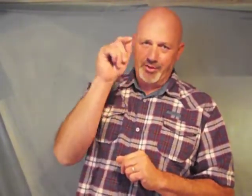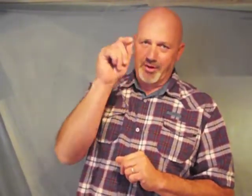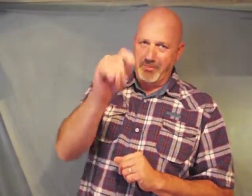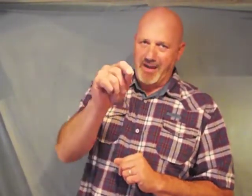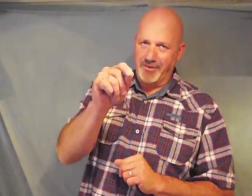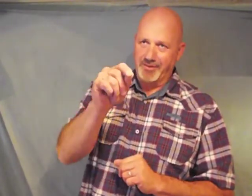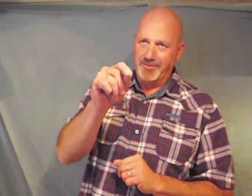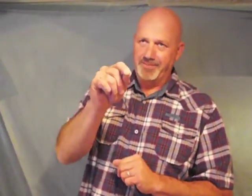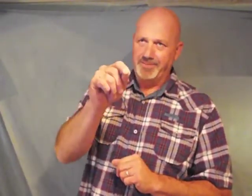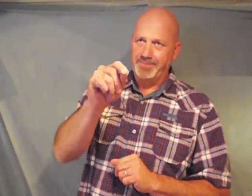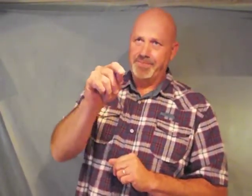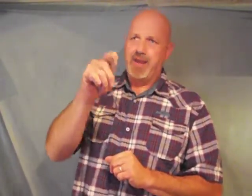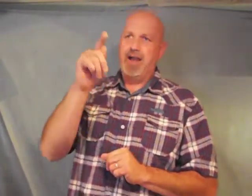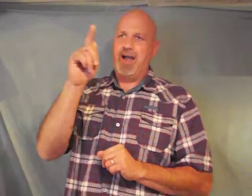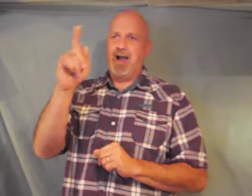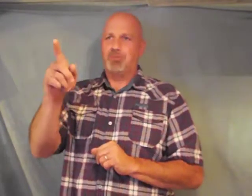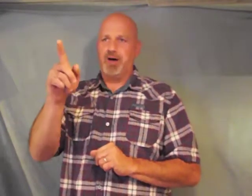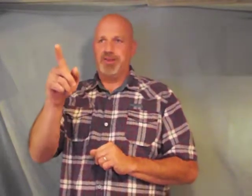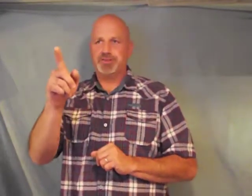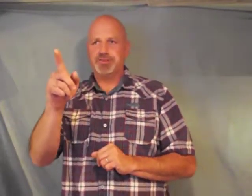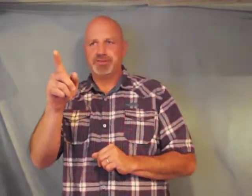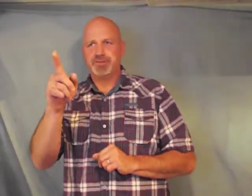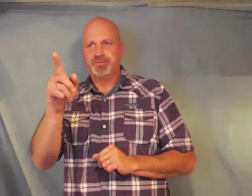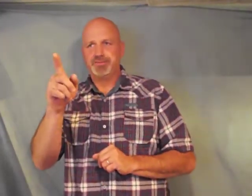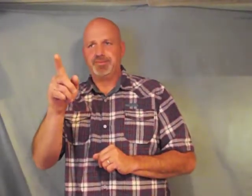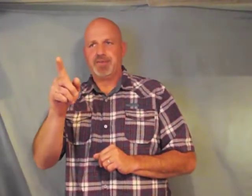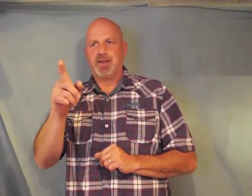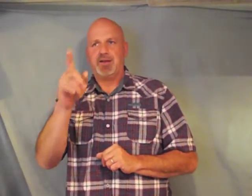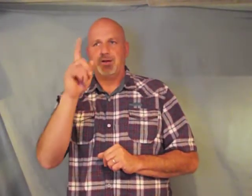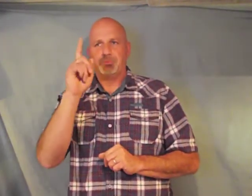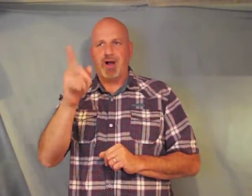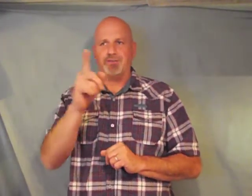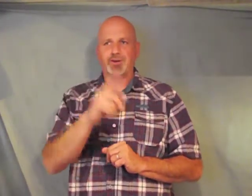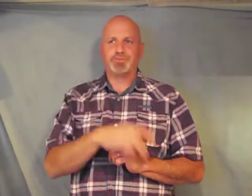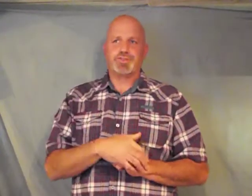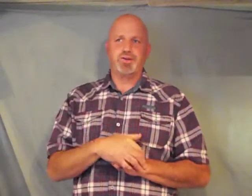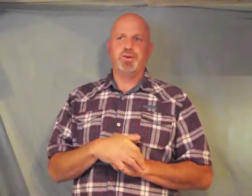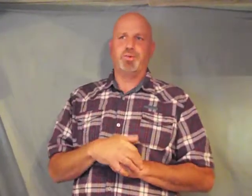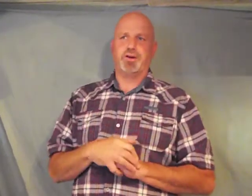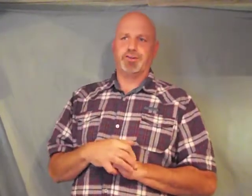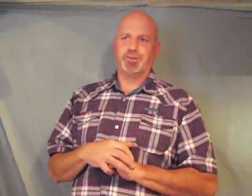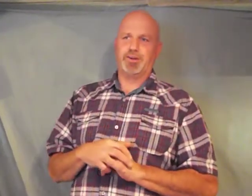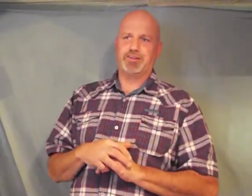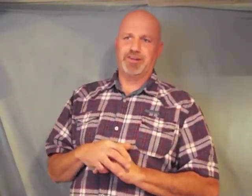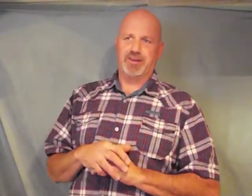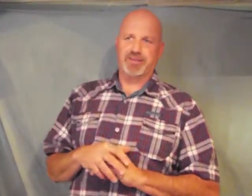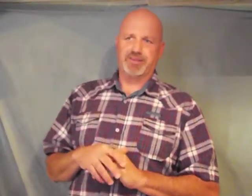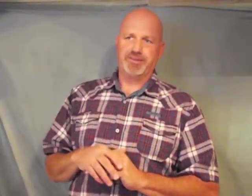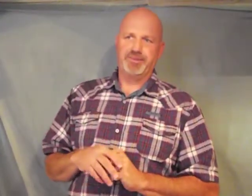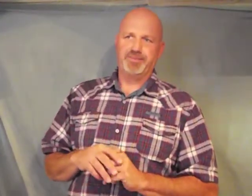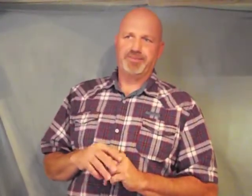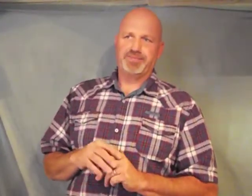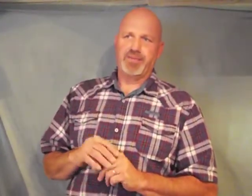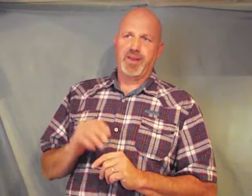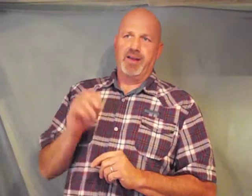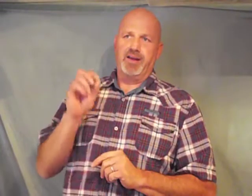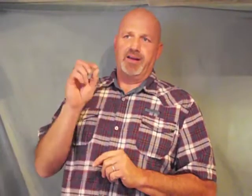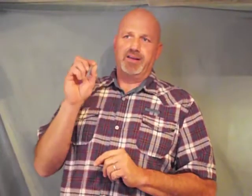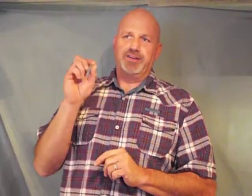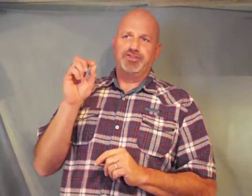are bound our mothers Proverbs 31 26 she